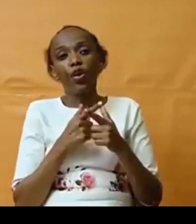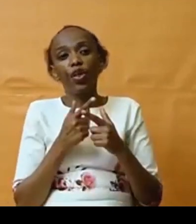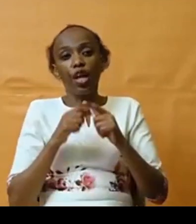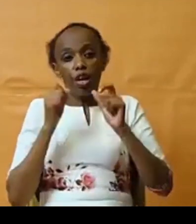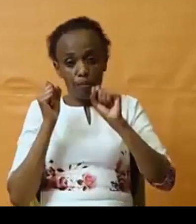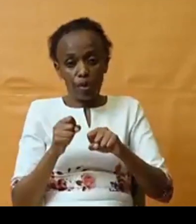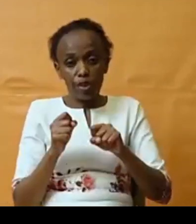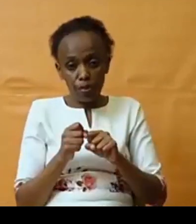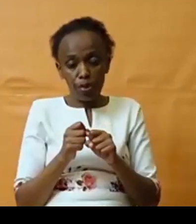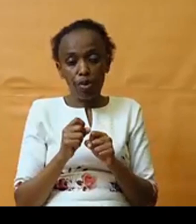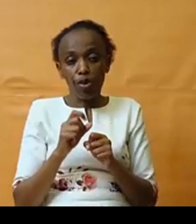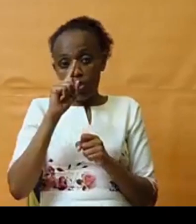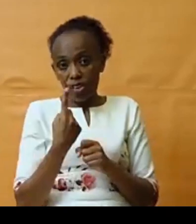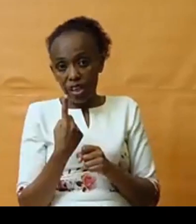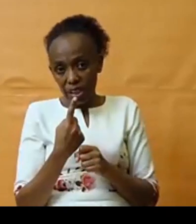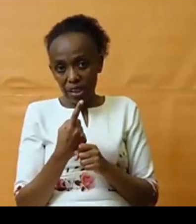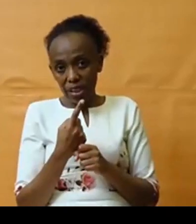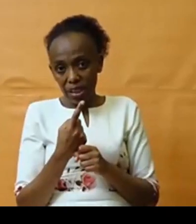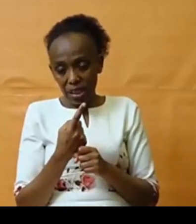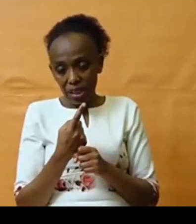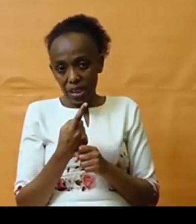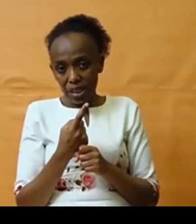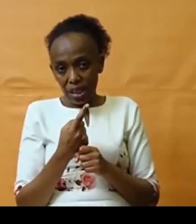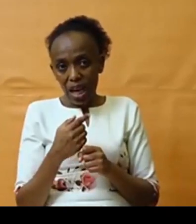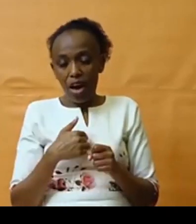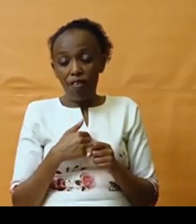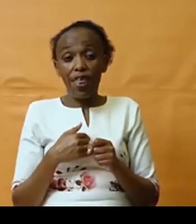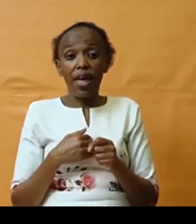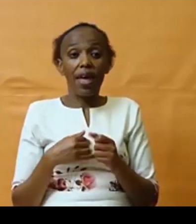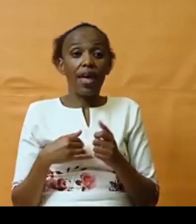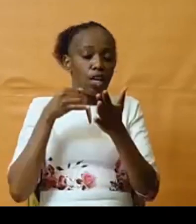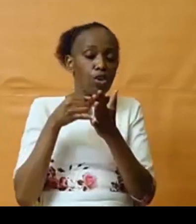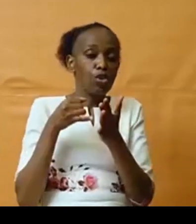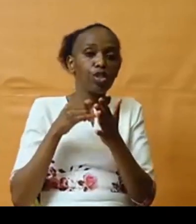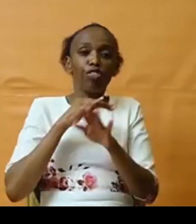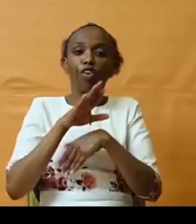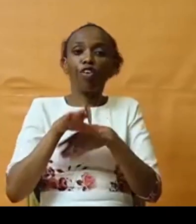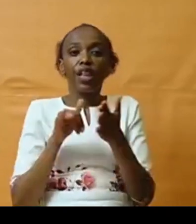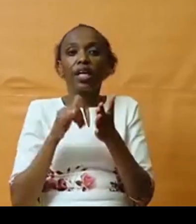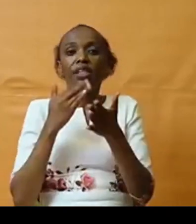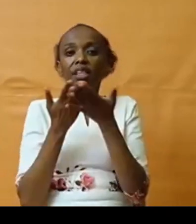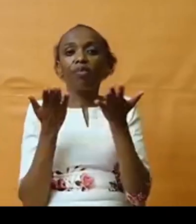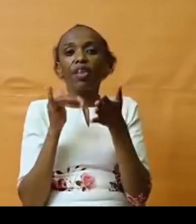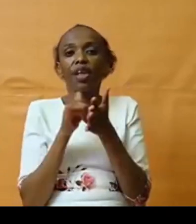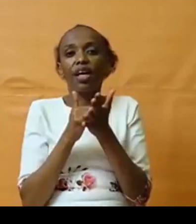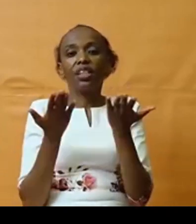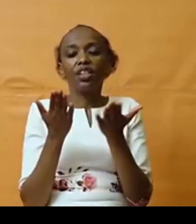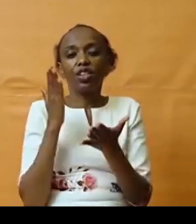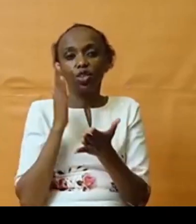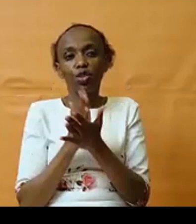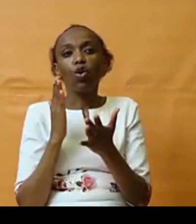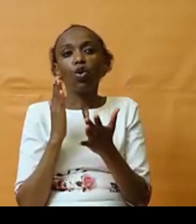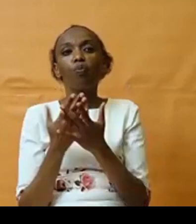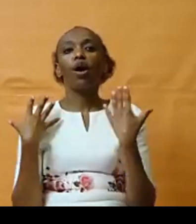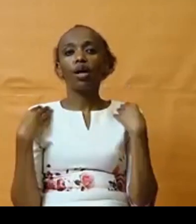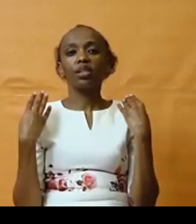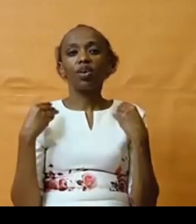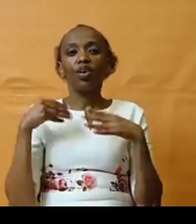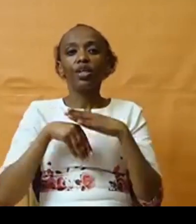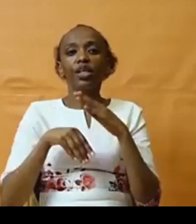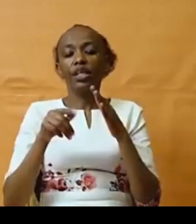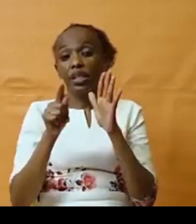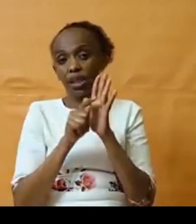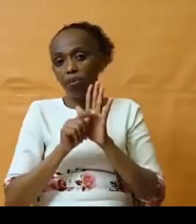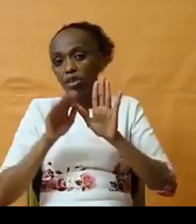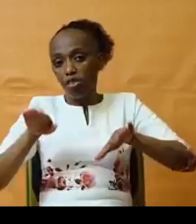really first see what is the impact of that? And this is something which is really practical in terms of